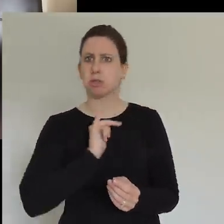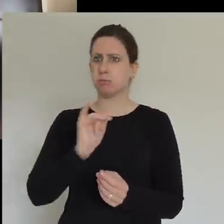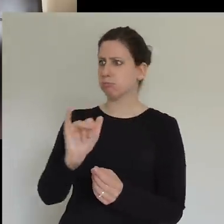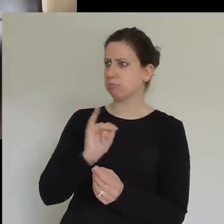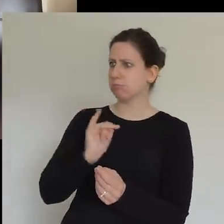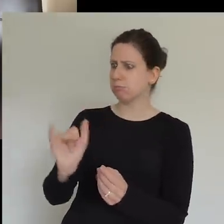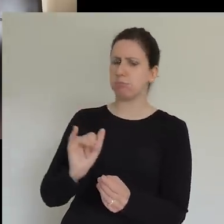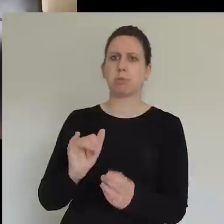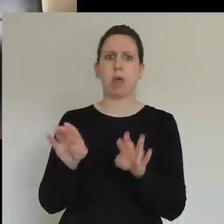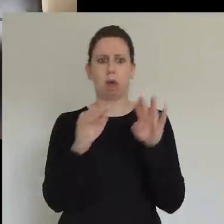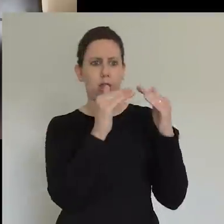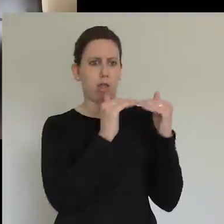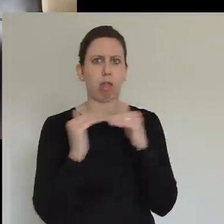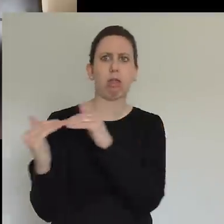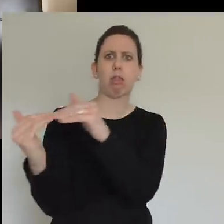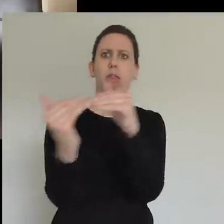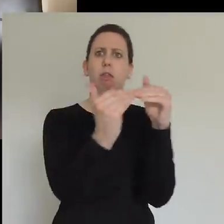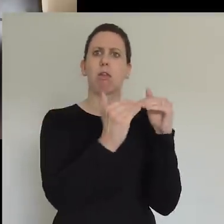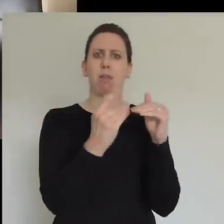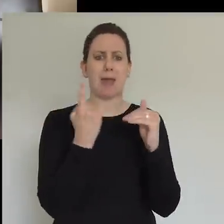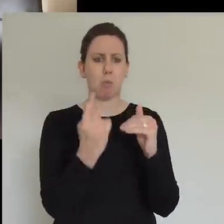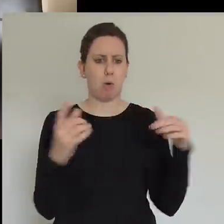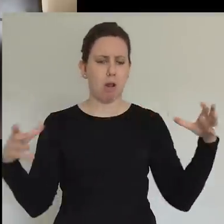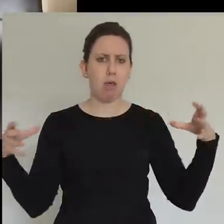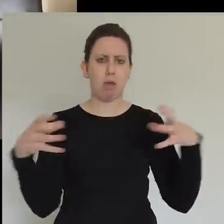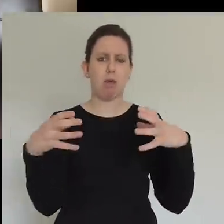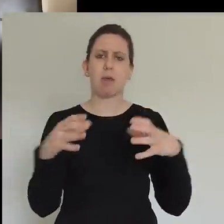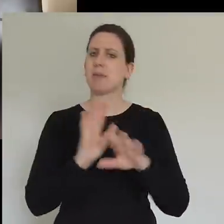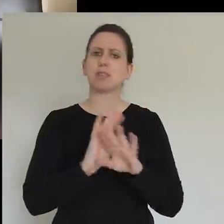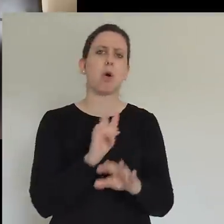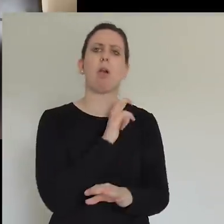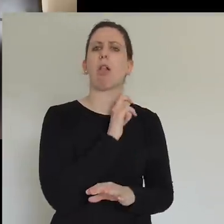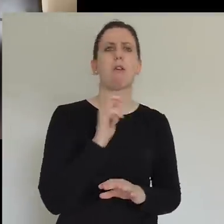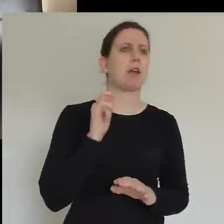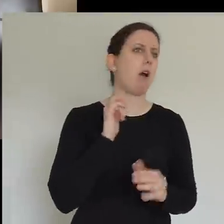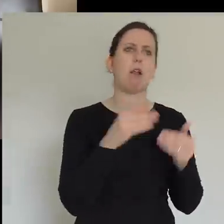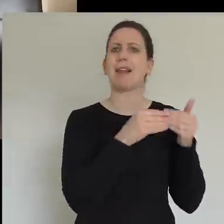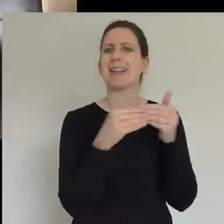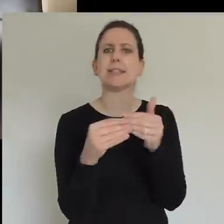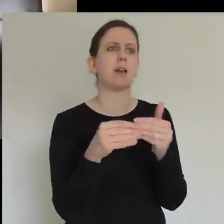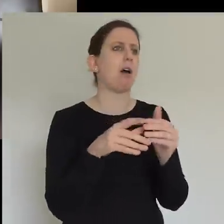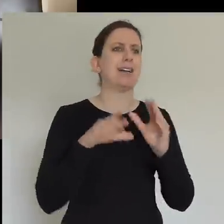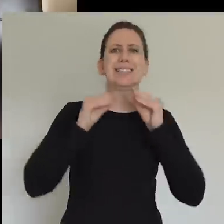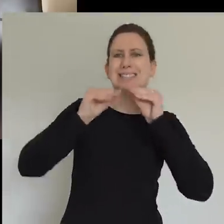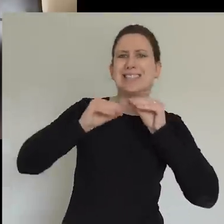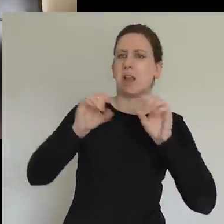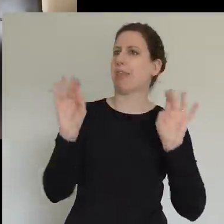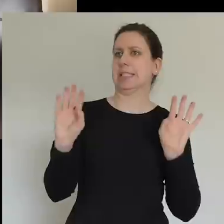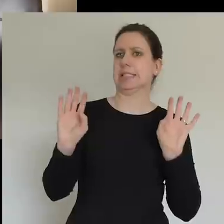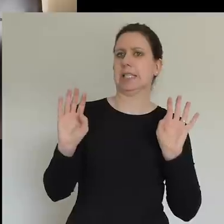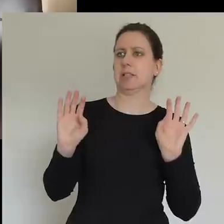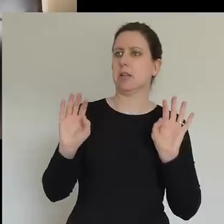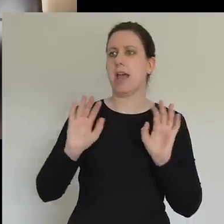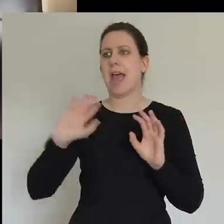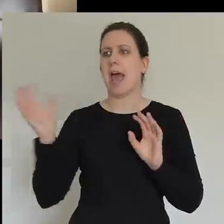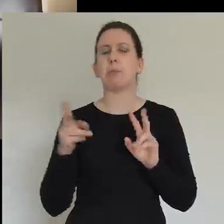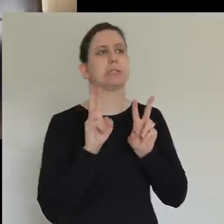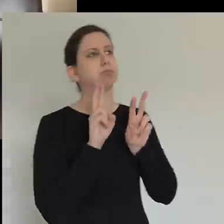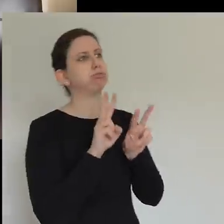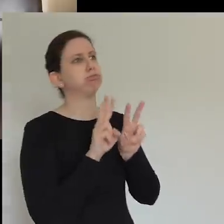There wasn't just the pastor and the teacher, you know, and everybody else was just watching and listening. They were all participating.